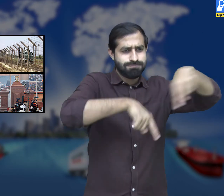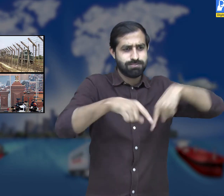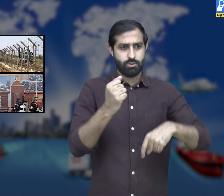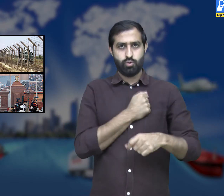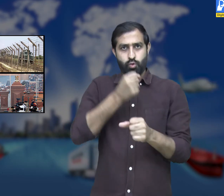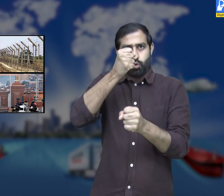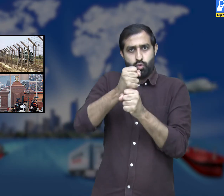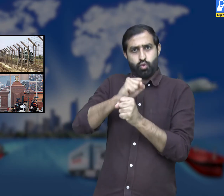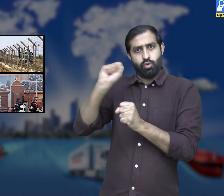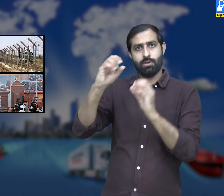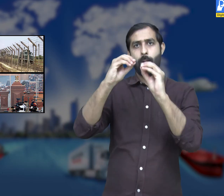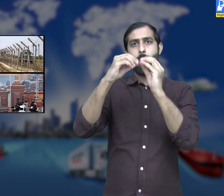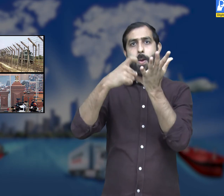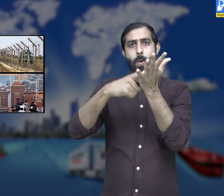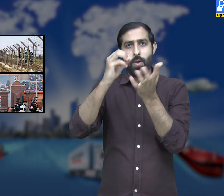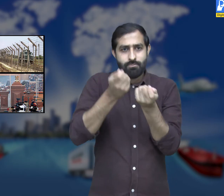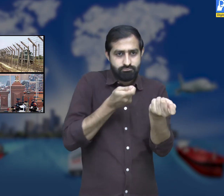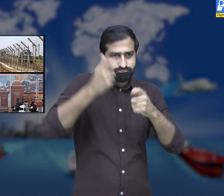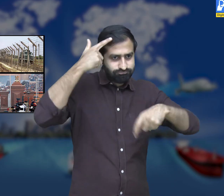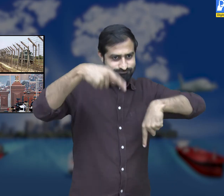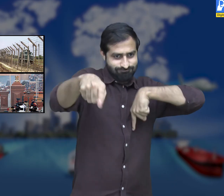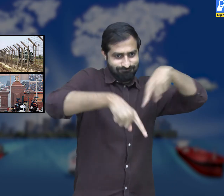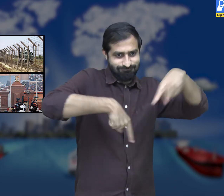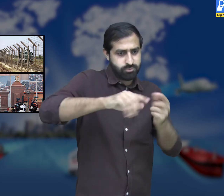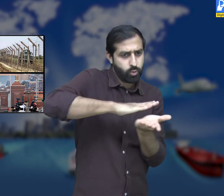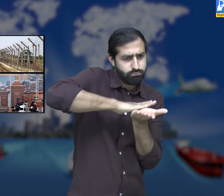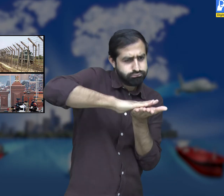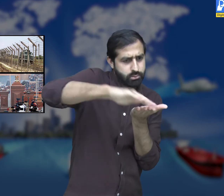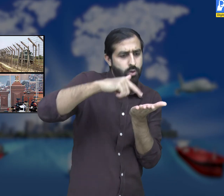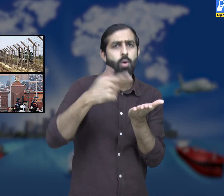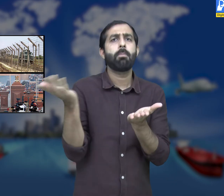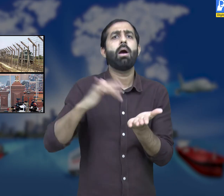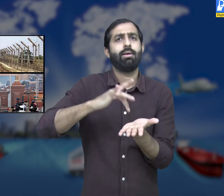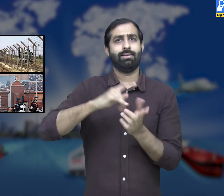Border Roads organization of India maintains India's border roads.